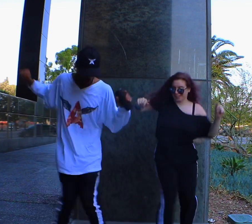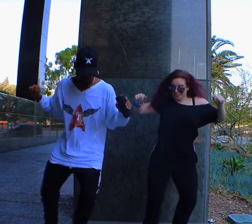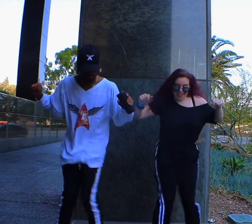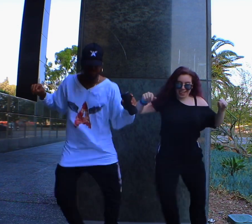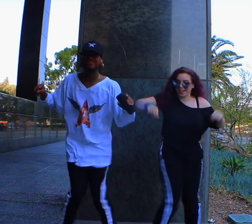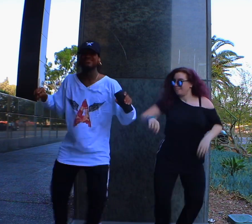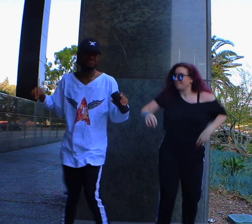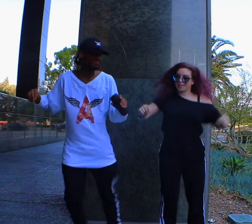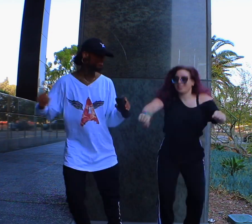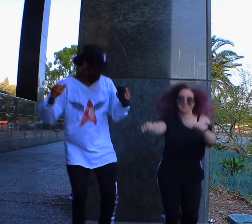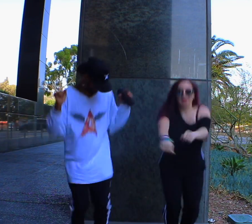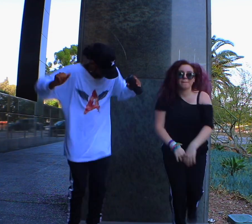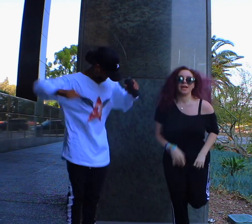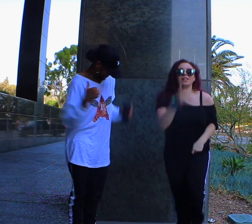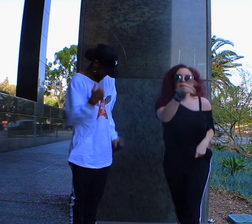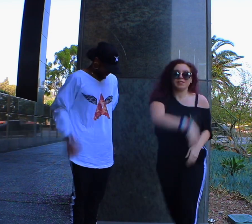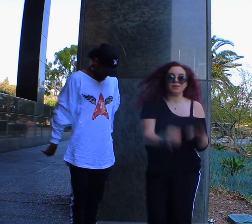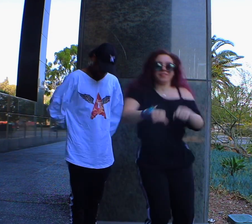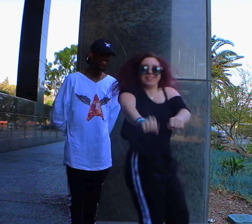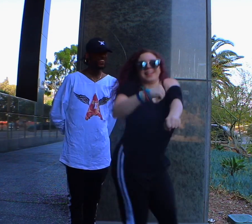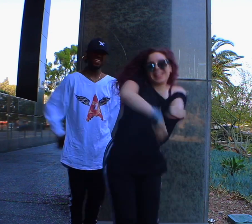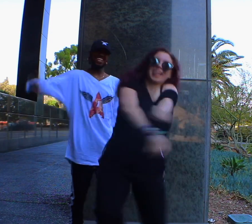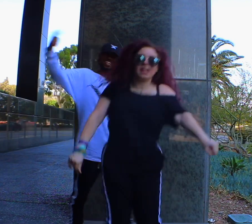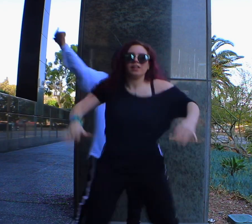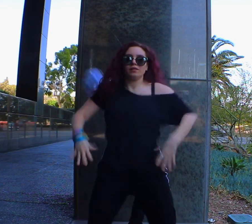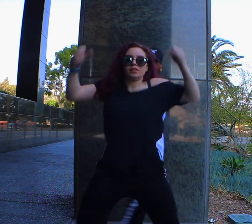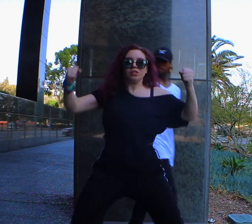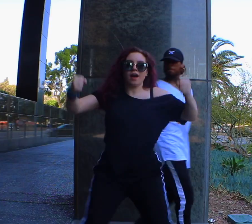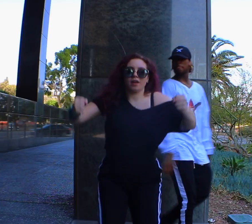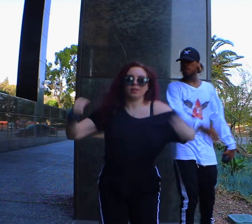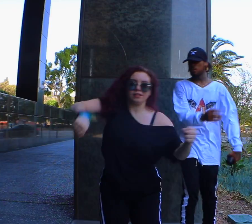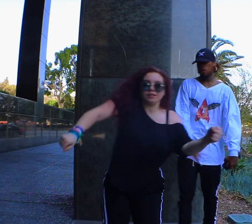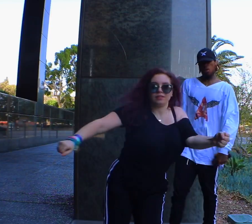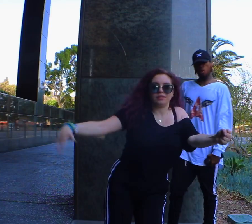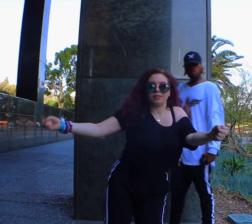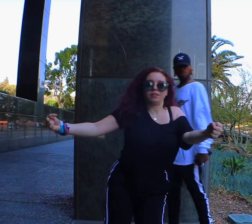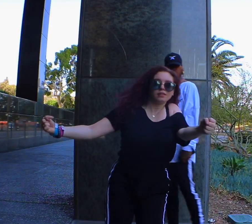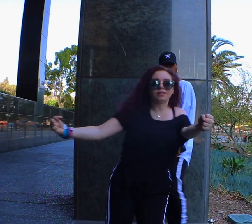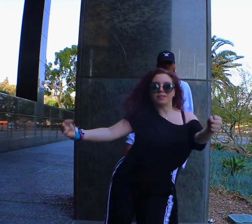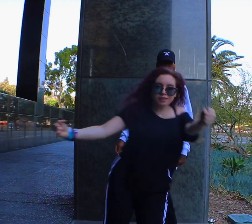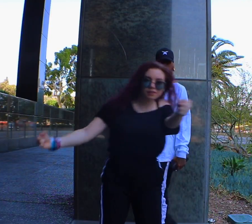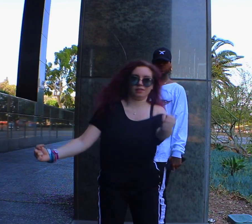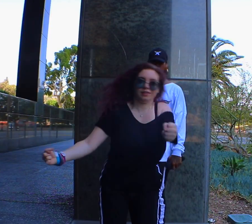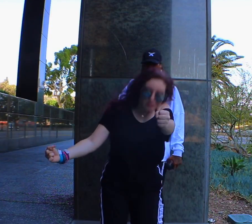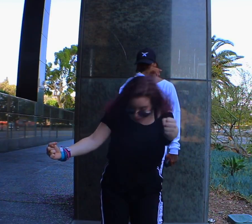ride, ayy Have a good time, ayy, all my friends will die, ayy I'm finna glide, ayy, don't hide, ayy All that pride,